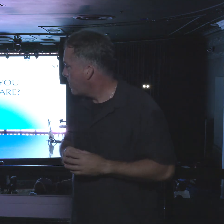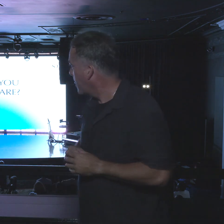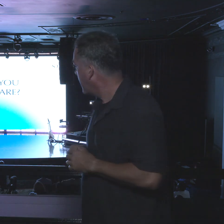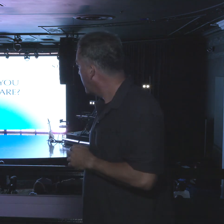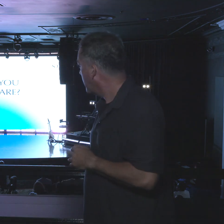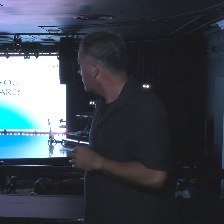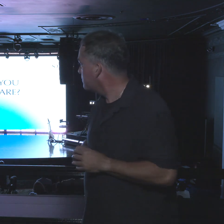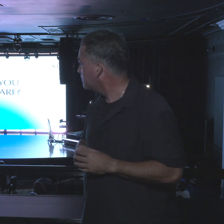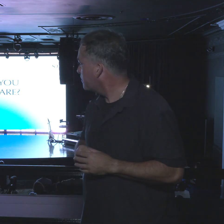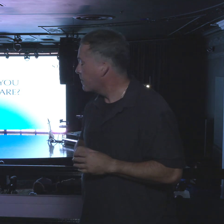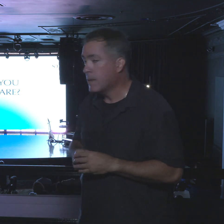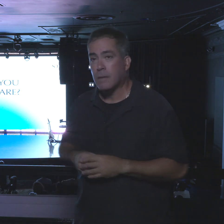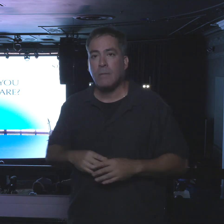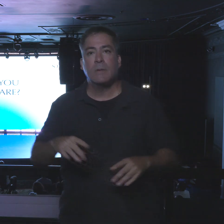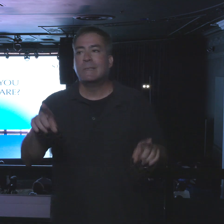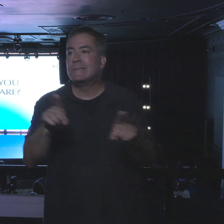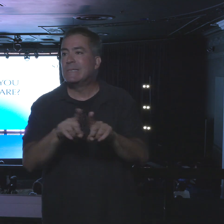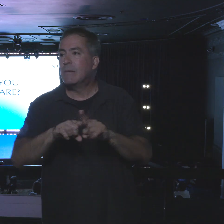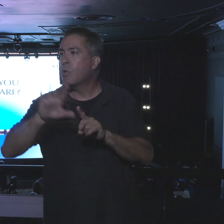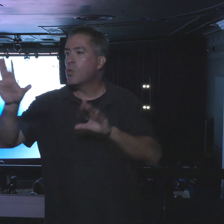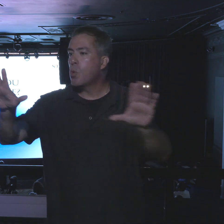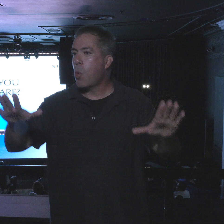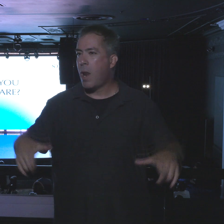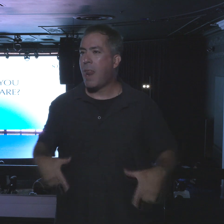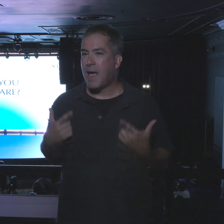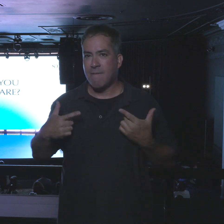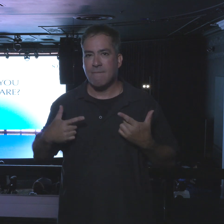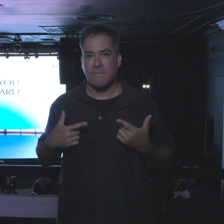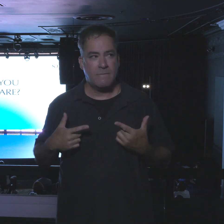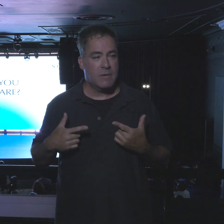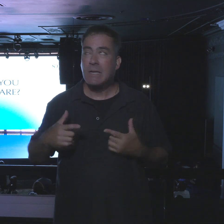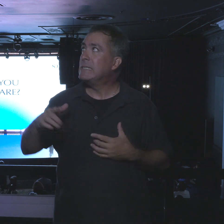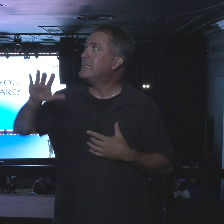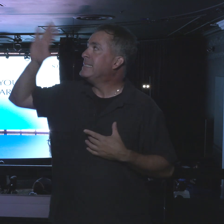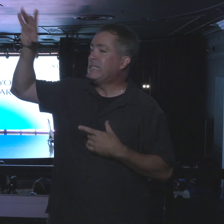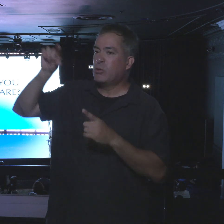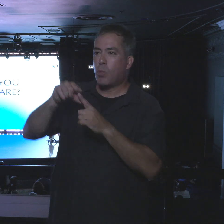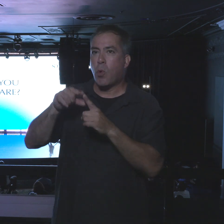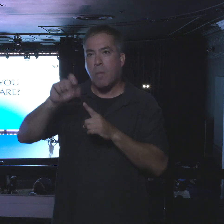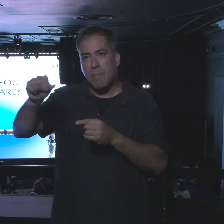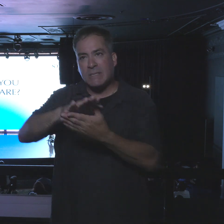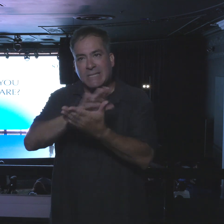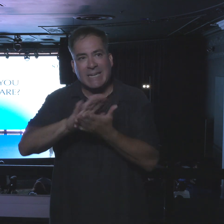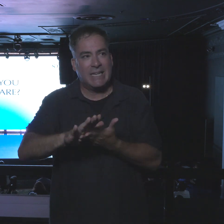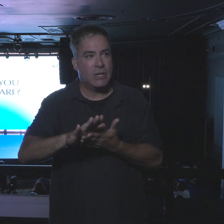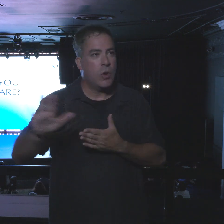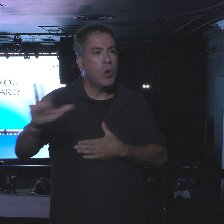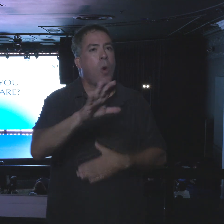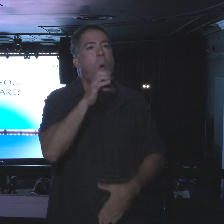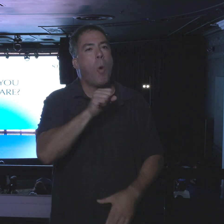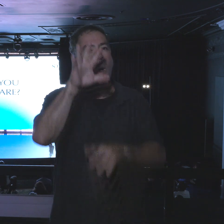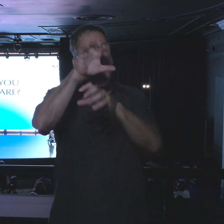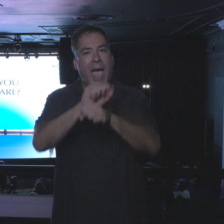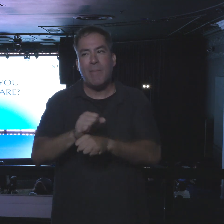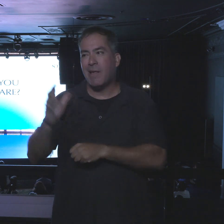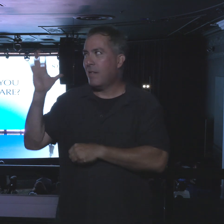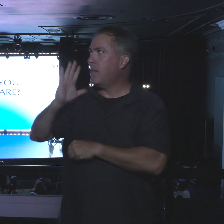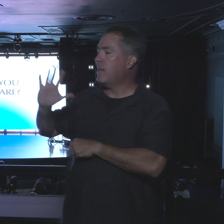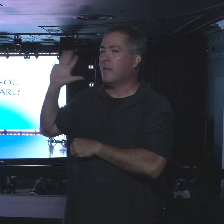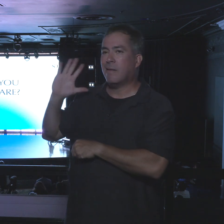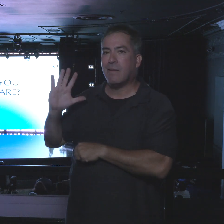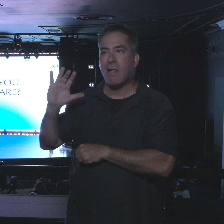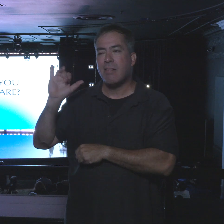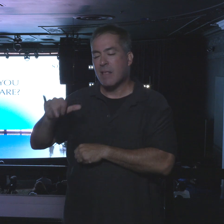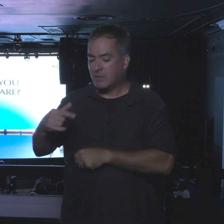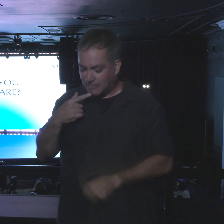We've got to take the sledgehammer of God's word to clean out our old pipes. Those old pipes